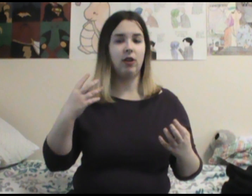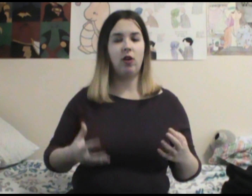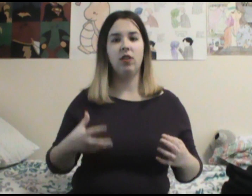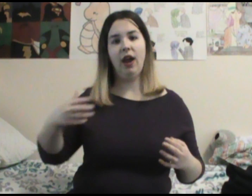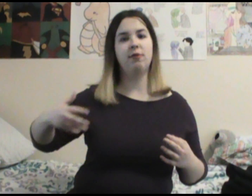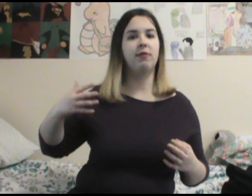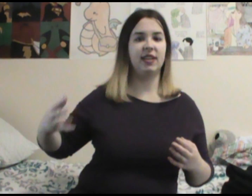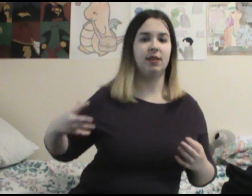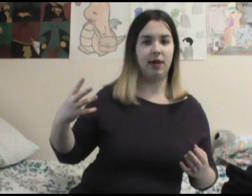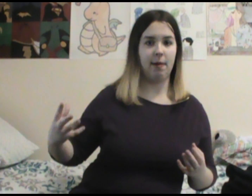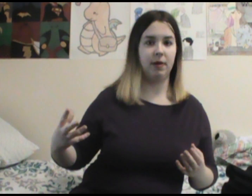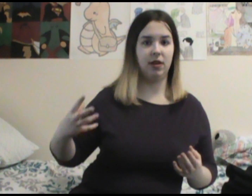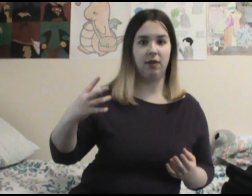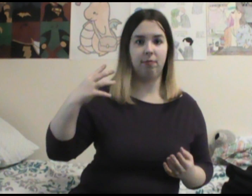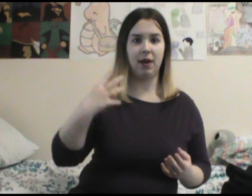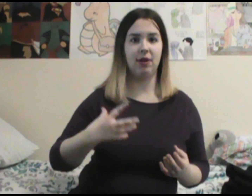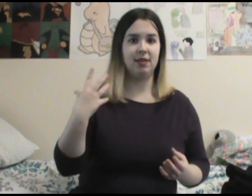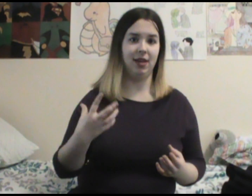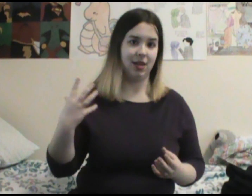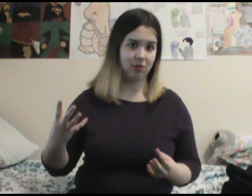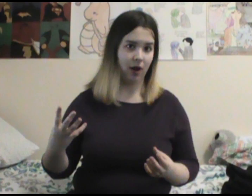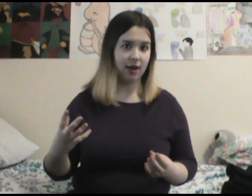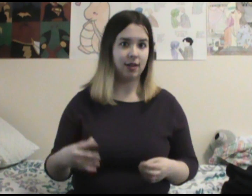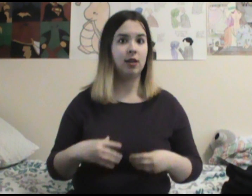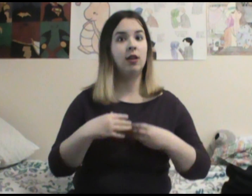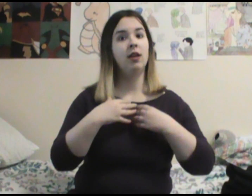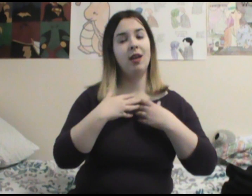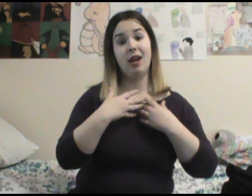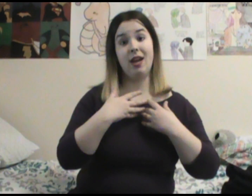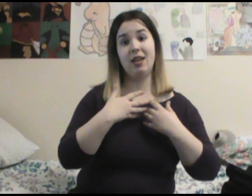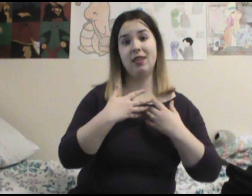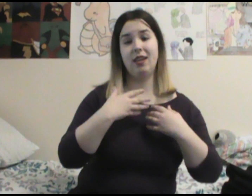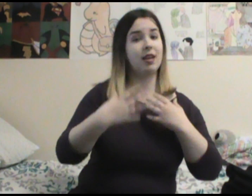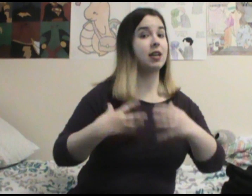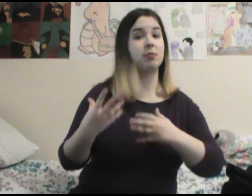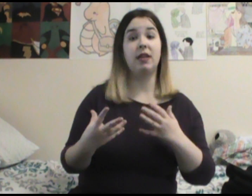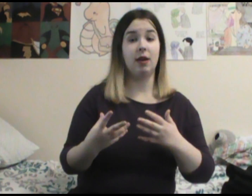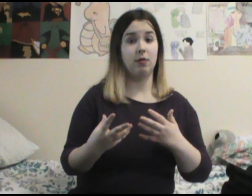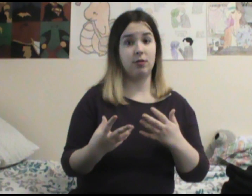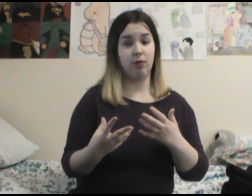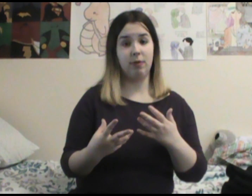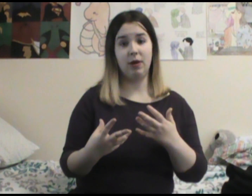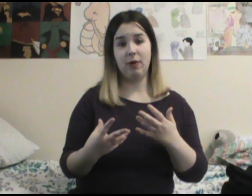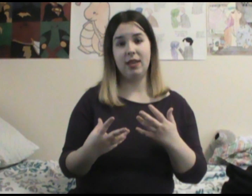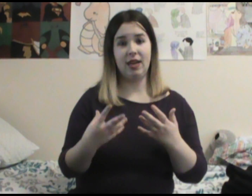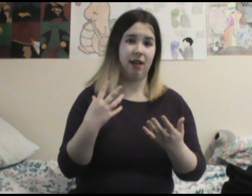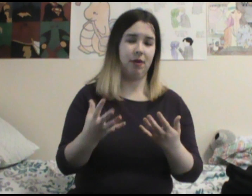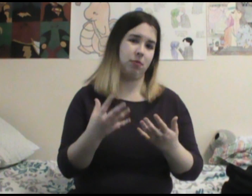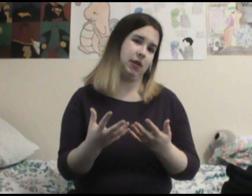all the aftereffects that would happen if Barry did kill Grodd. And they like explained that to him in a way that I found really